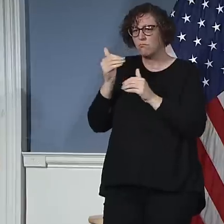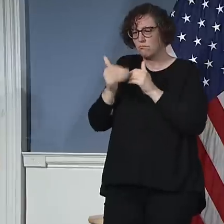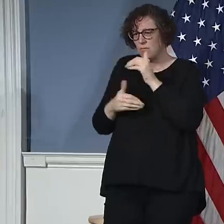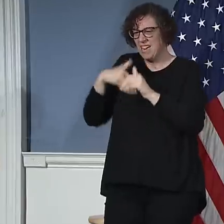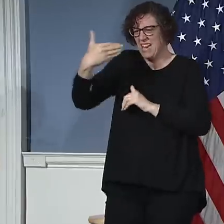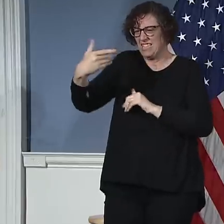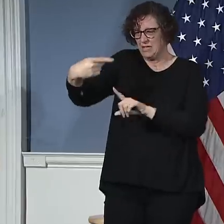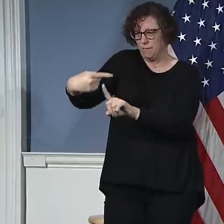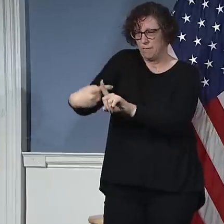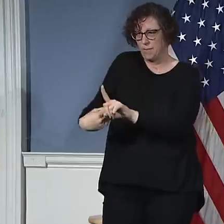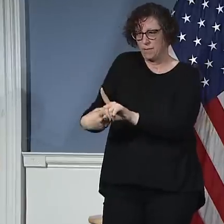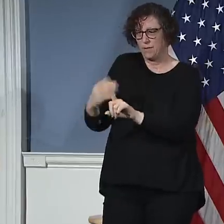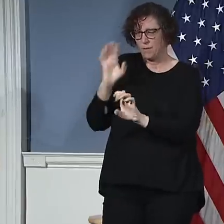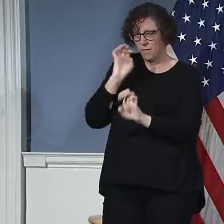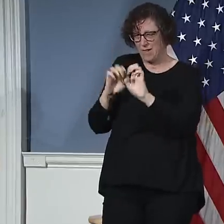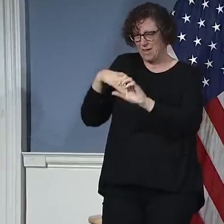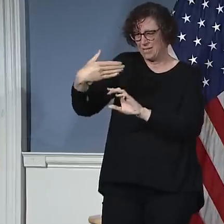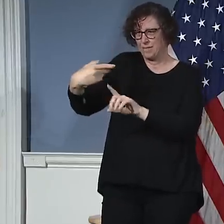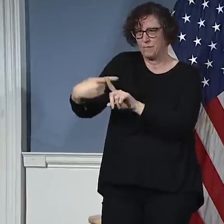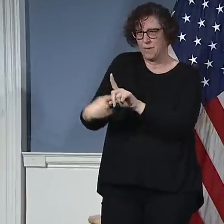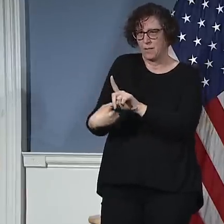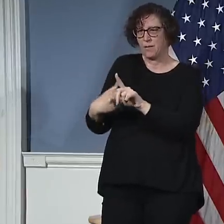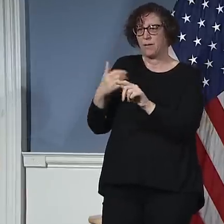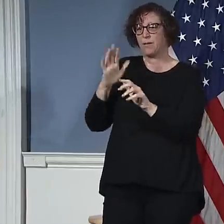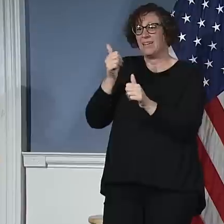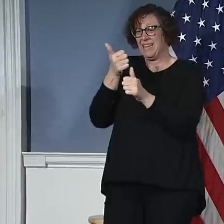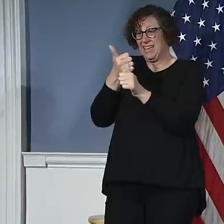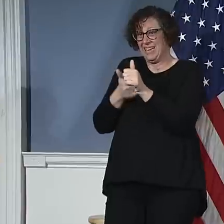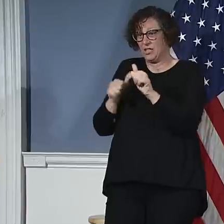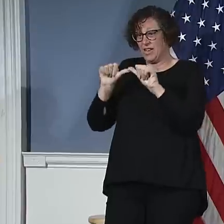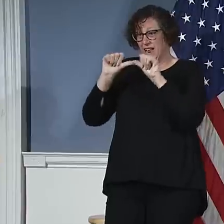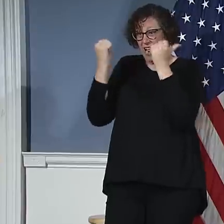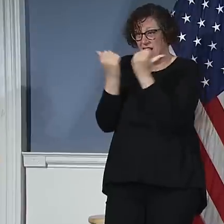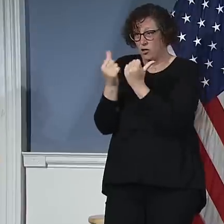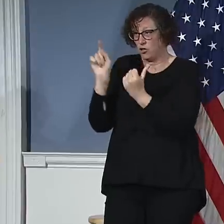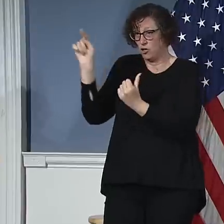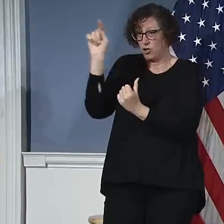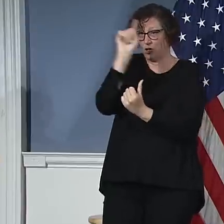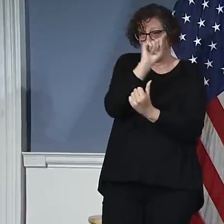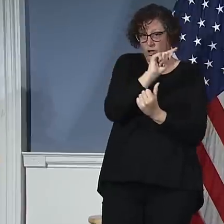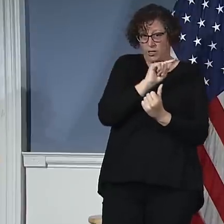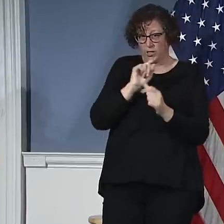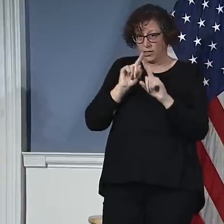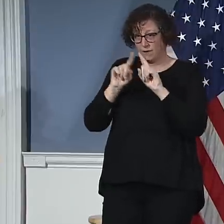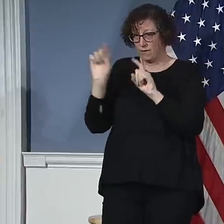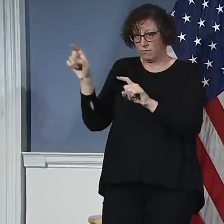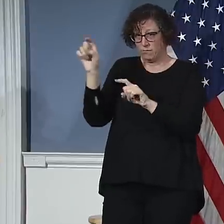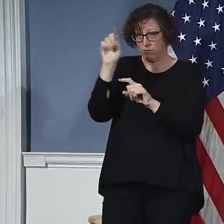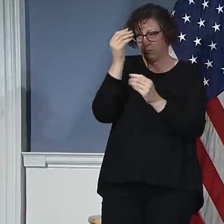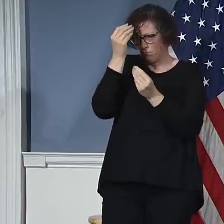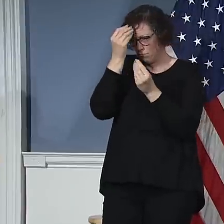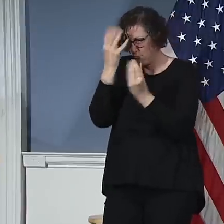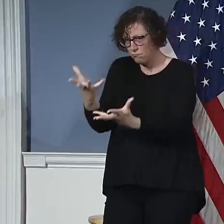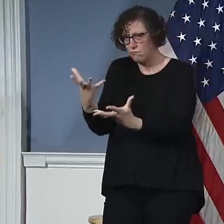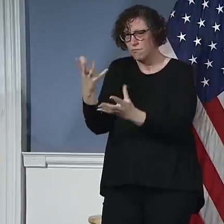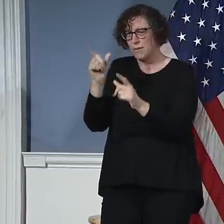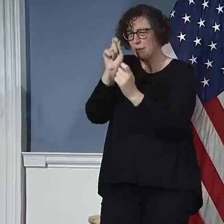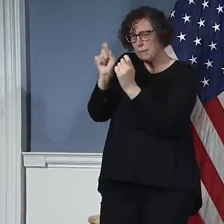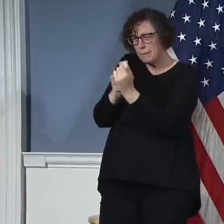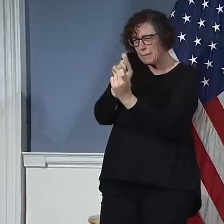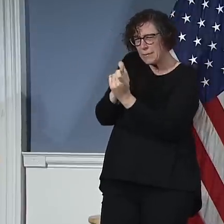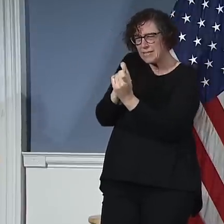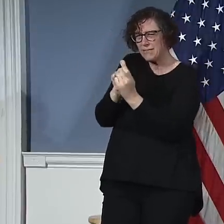figure that OMB will give them that they must hit. They can offer different ways of achieving it, but they have to hit the dollar figure in